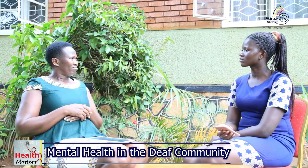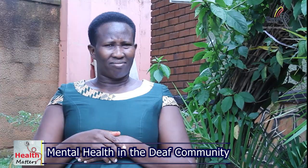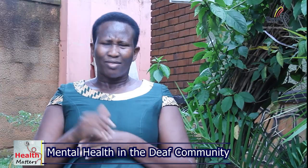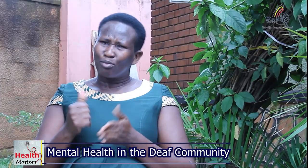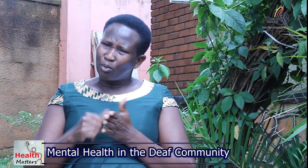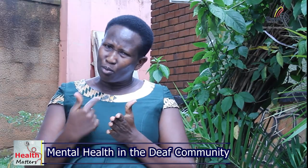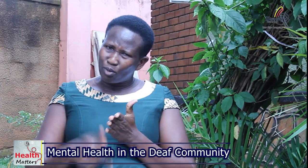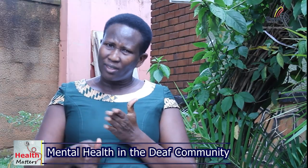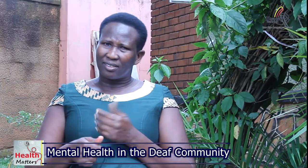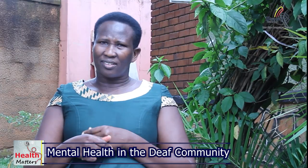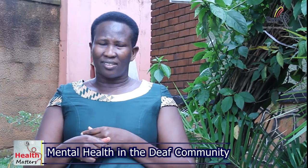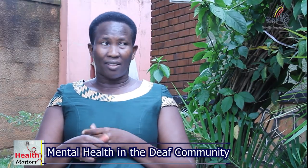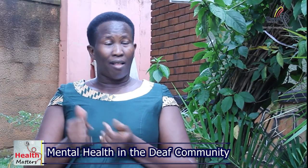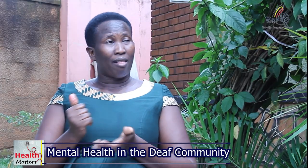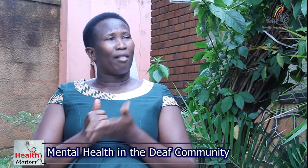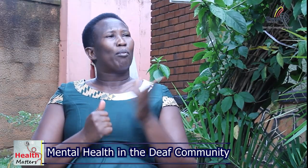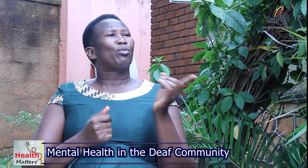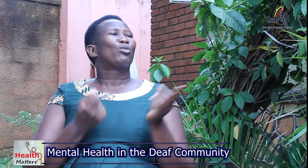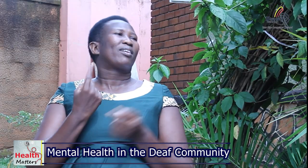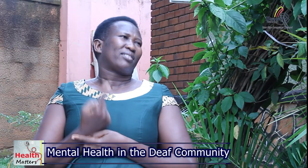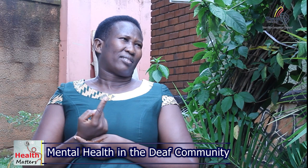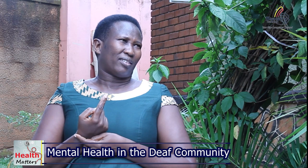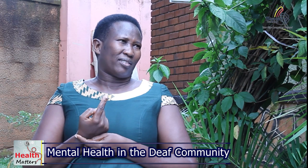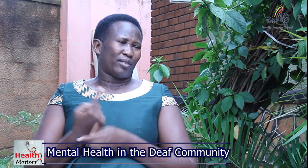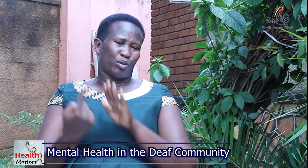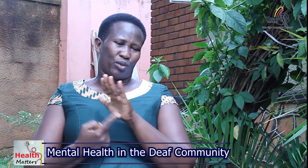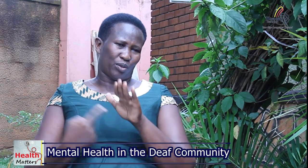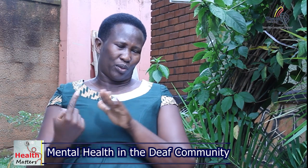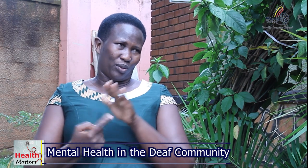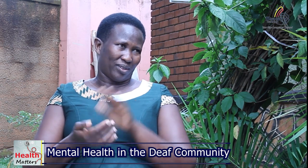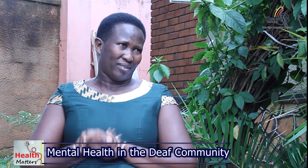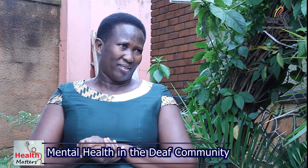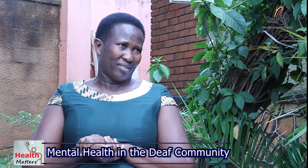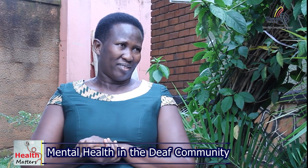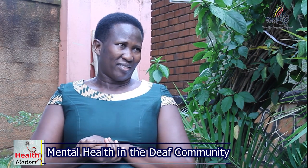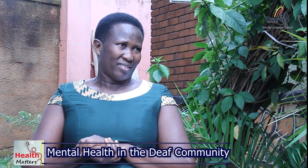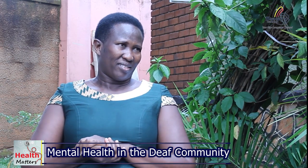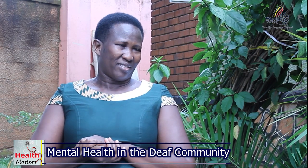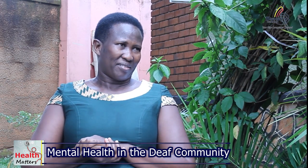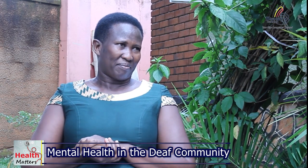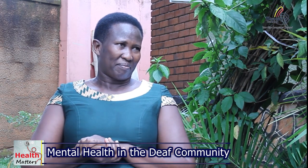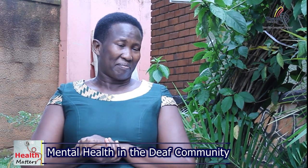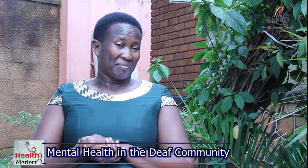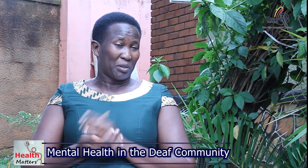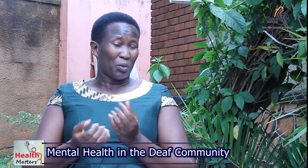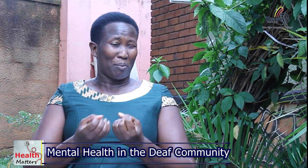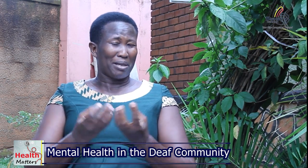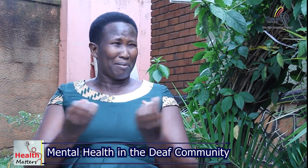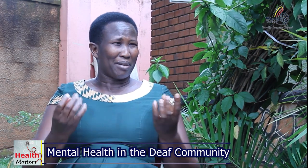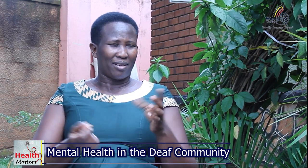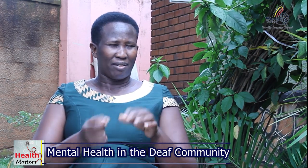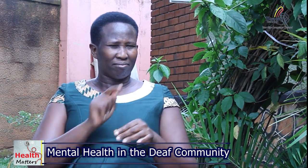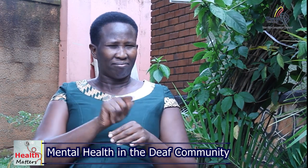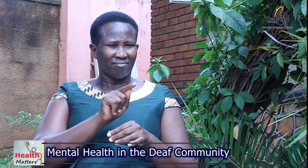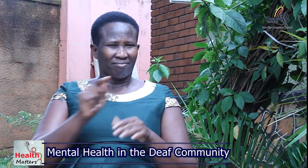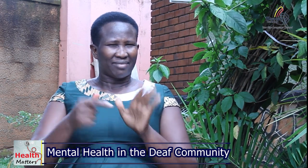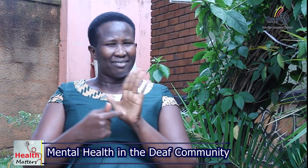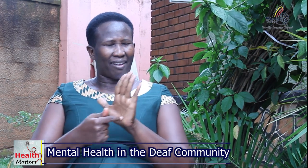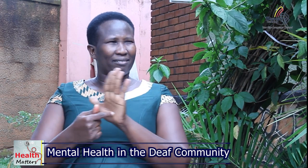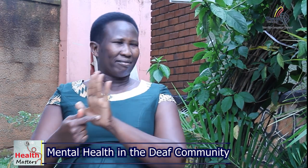what is the problem it will help you to understand the situation of this person many times